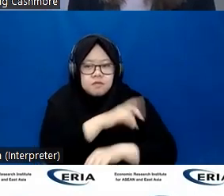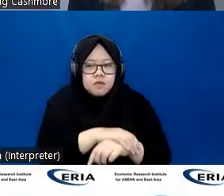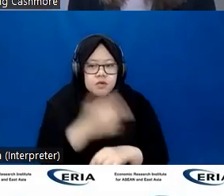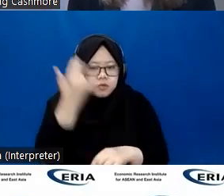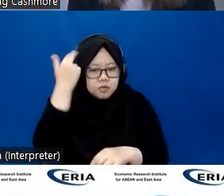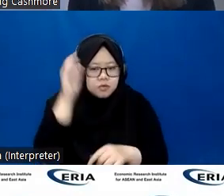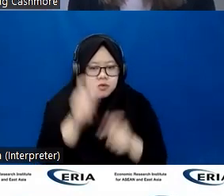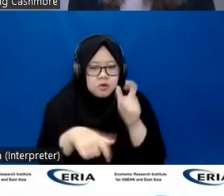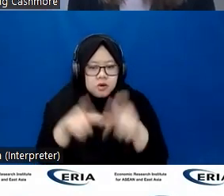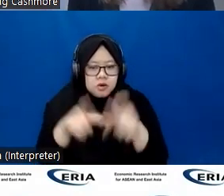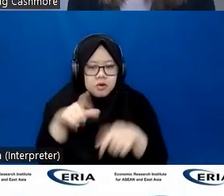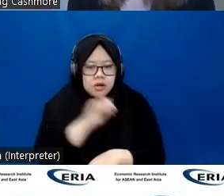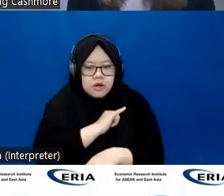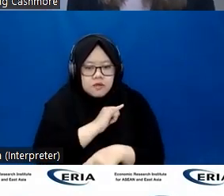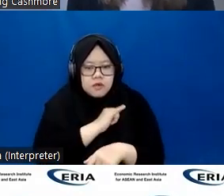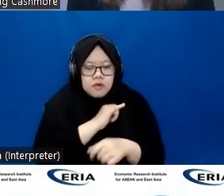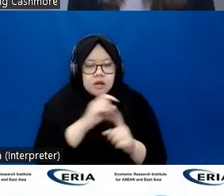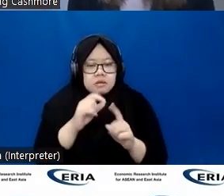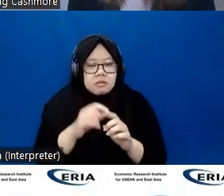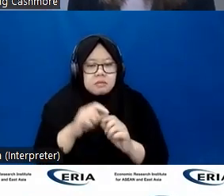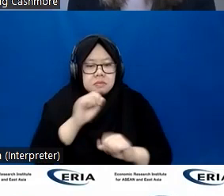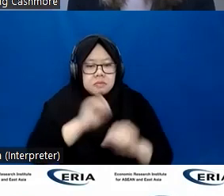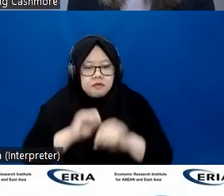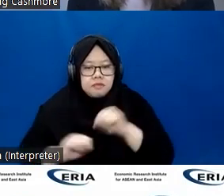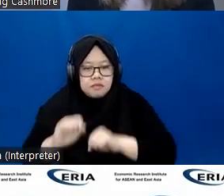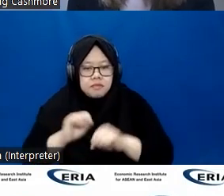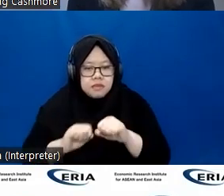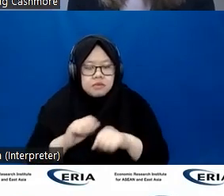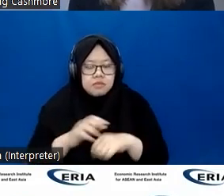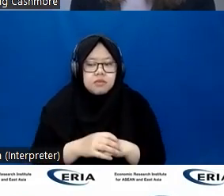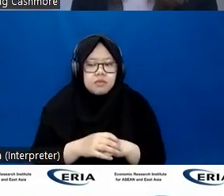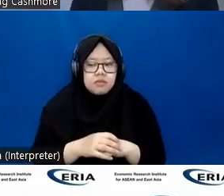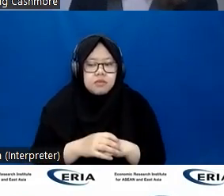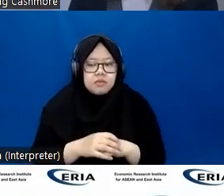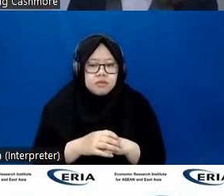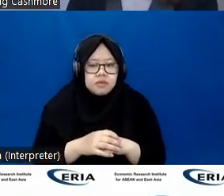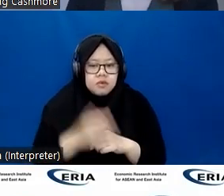these HIT tasks and increase people with disabilities earnings and productivity.